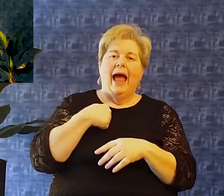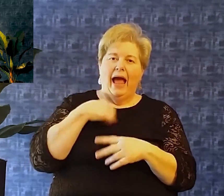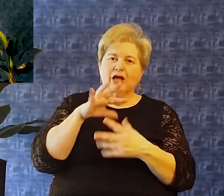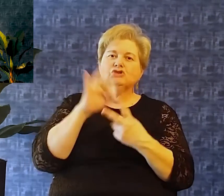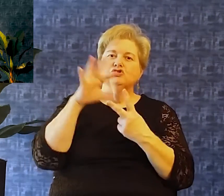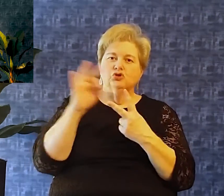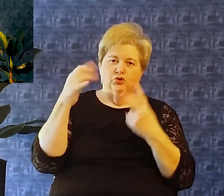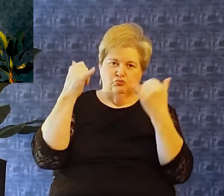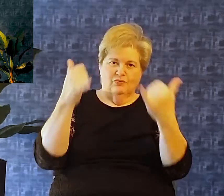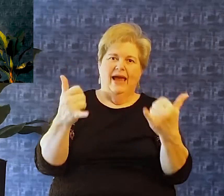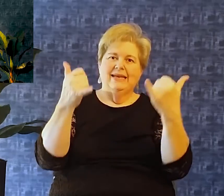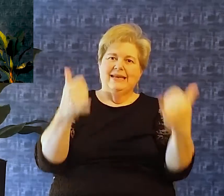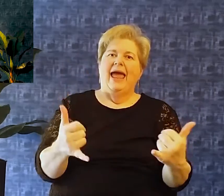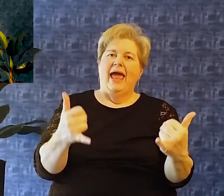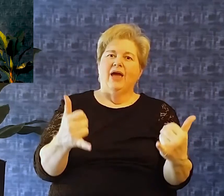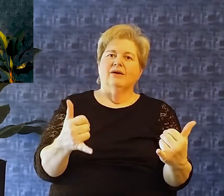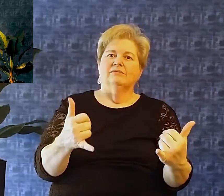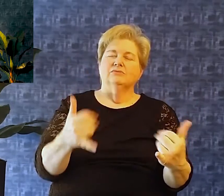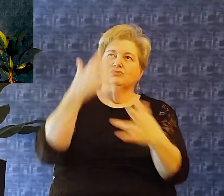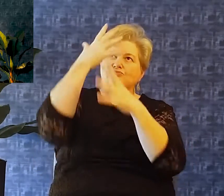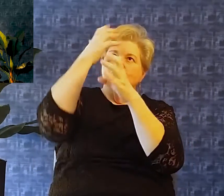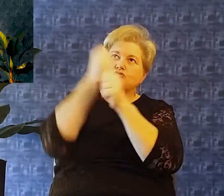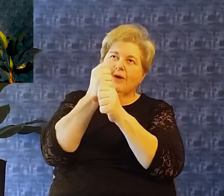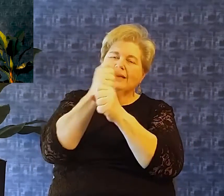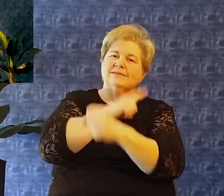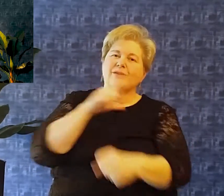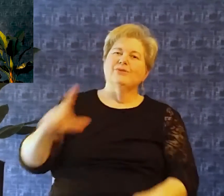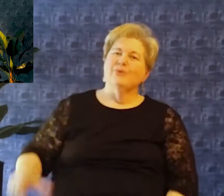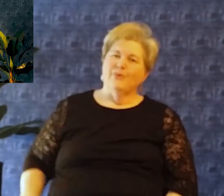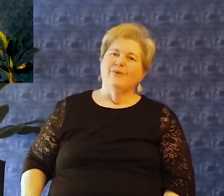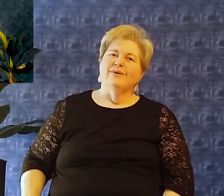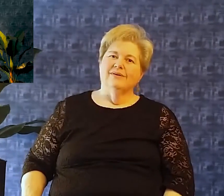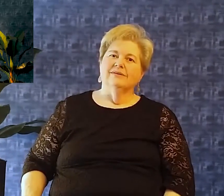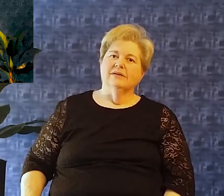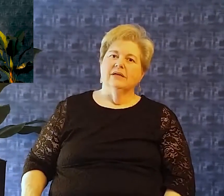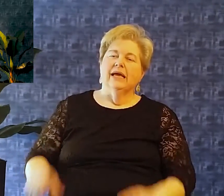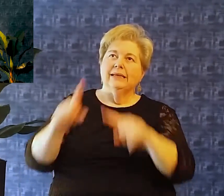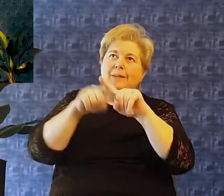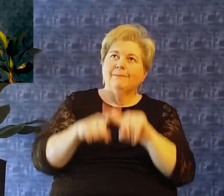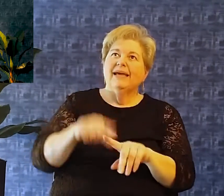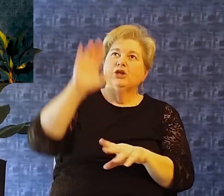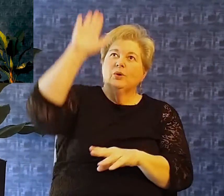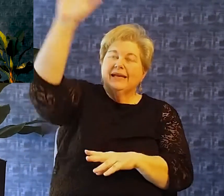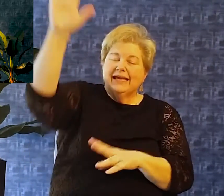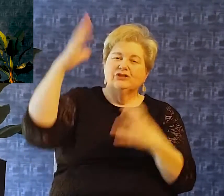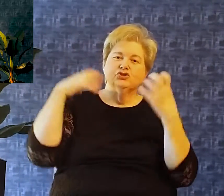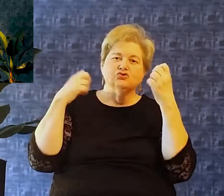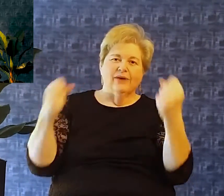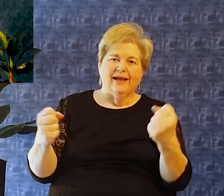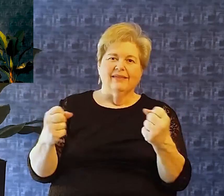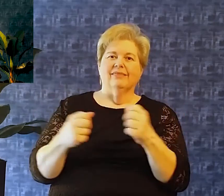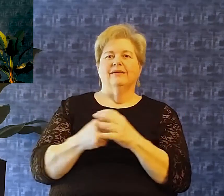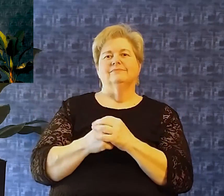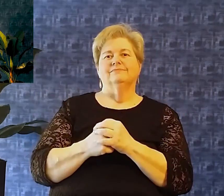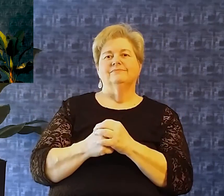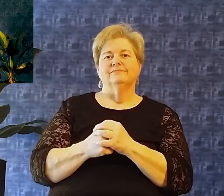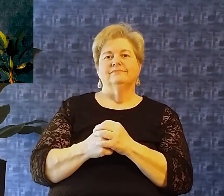mind And he said I am choosing right now To trust in the Lord And rest in His strength